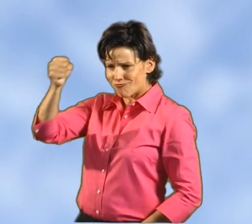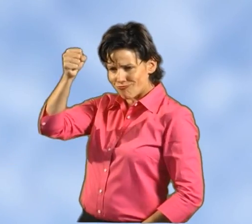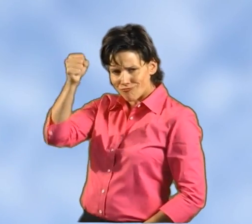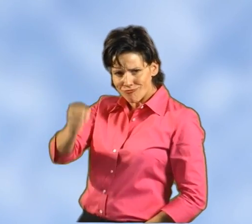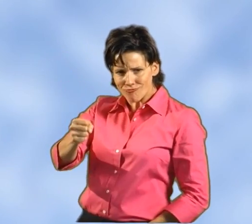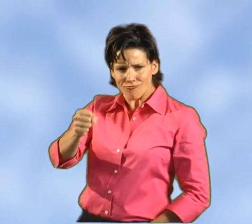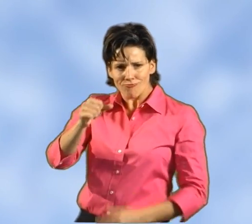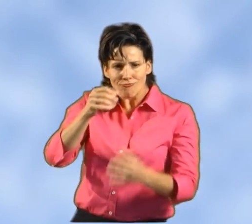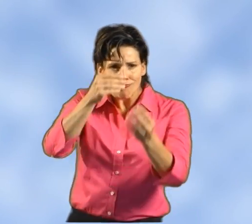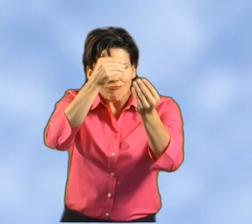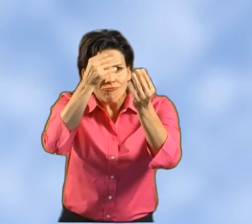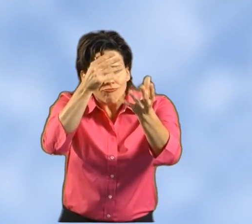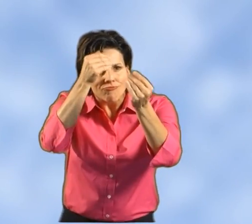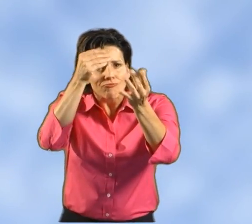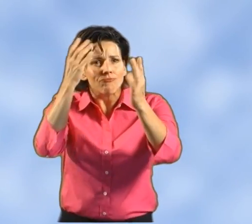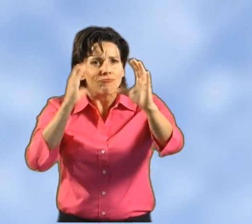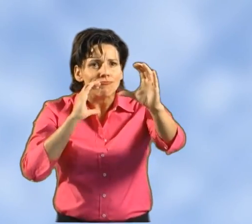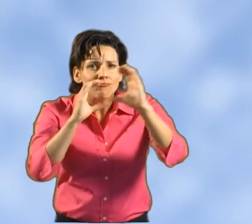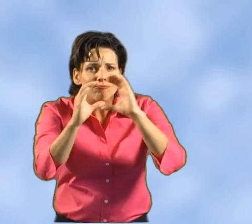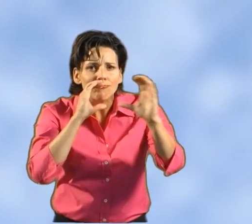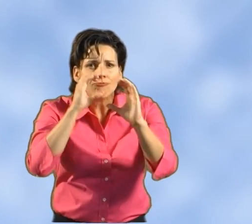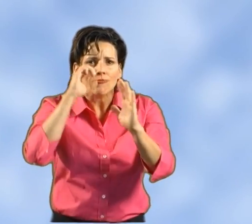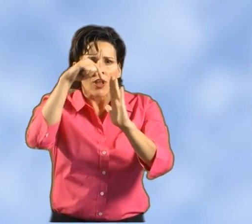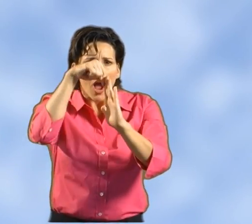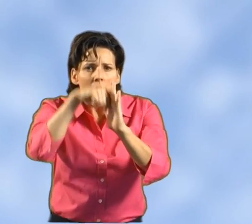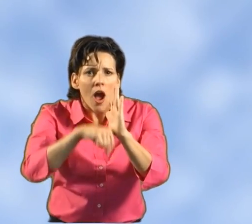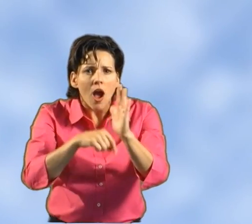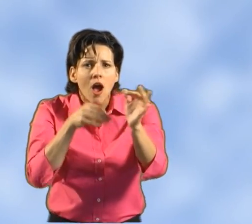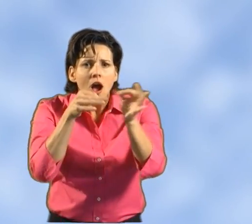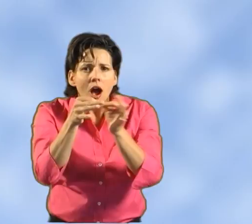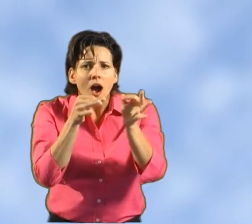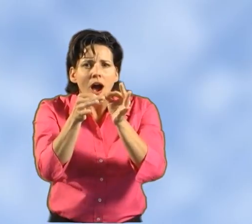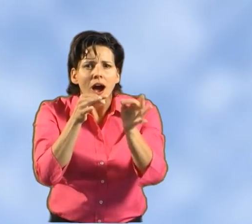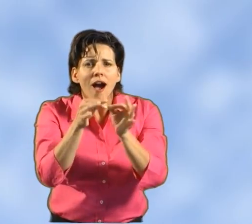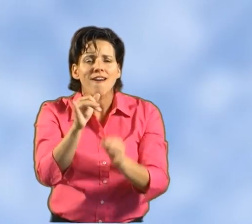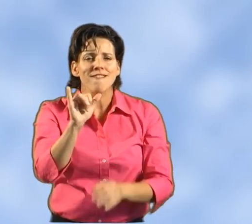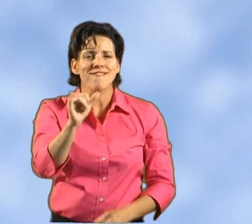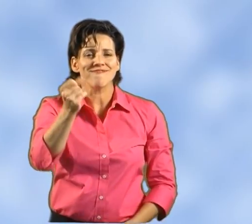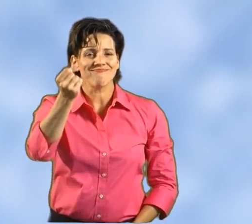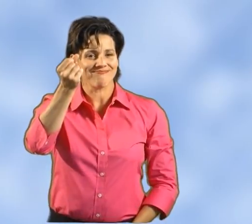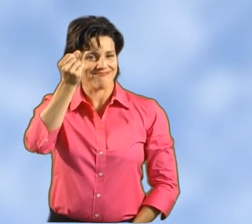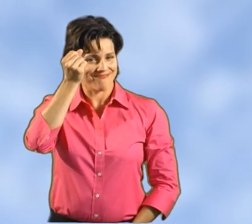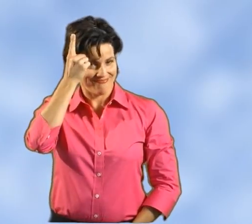extremely important that you receive excellent communication via a qualified professional interpreter.